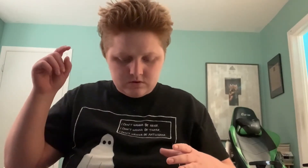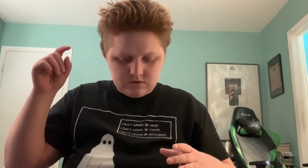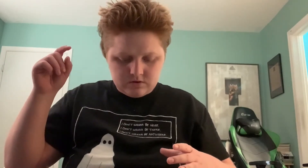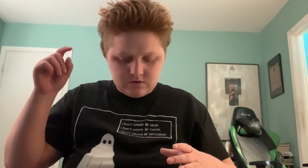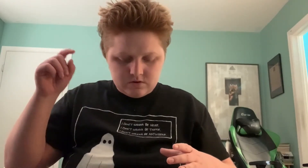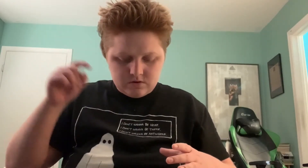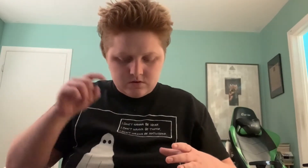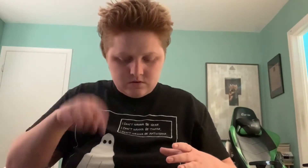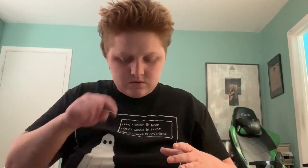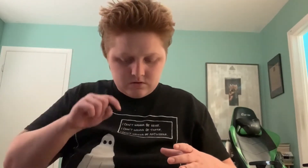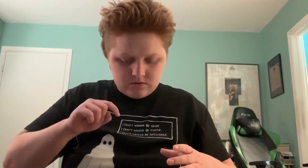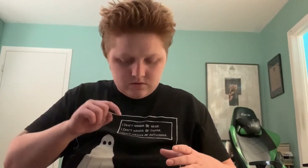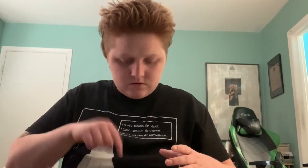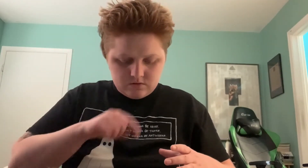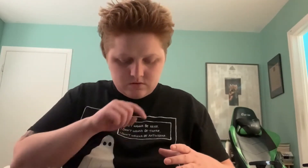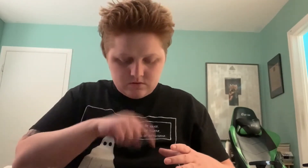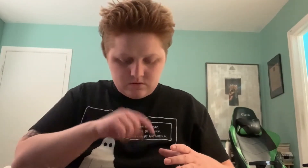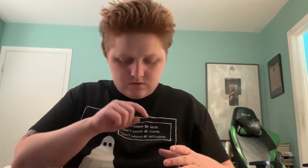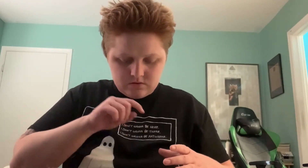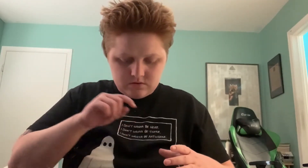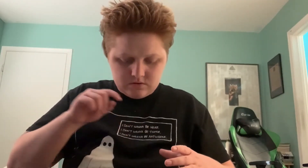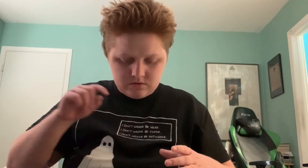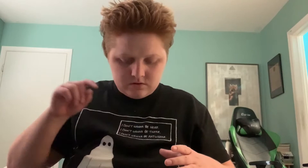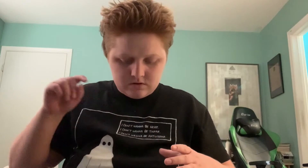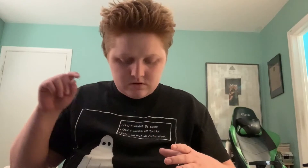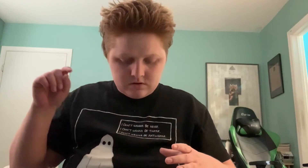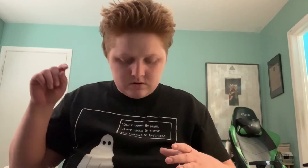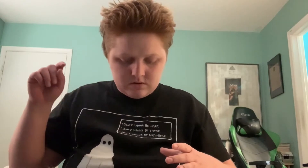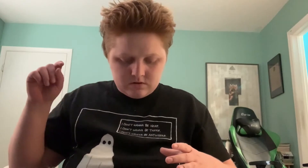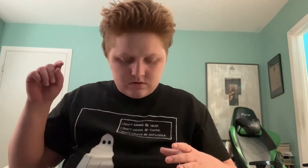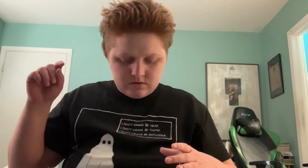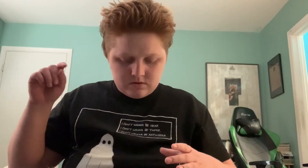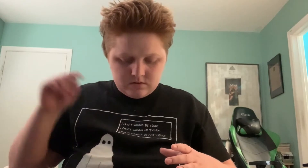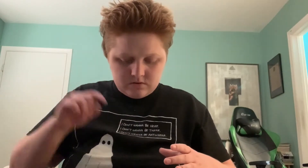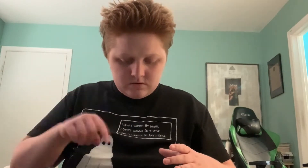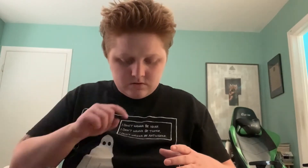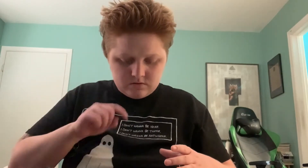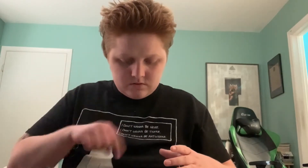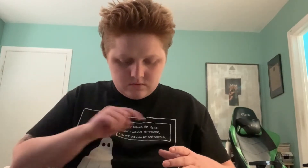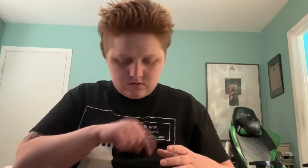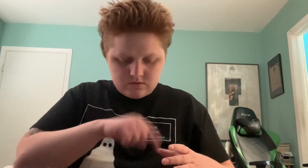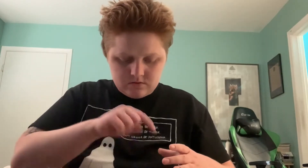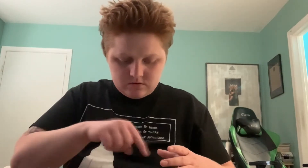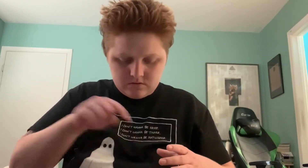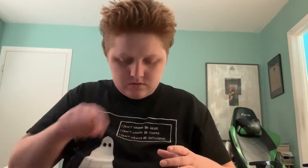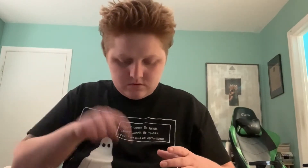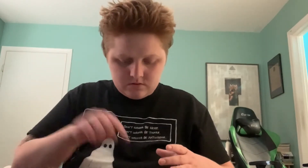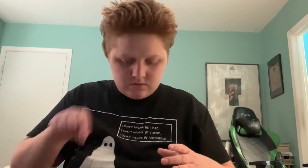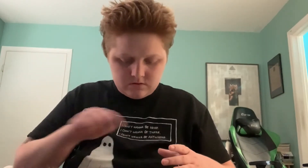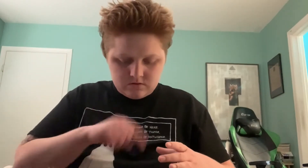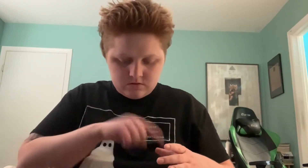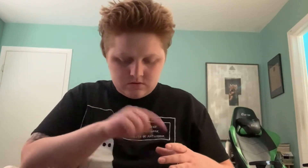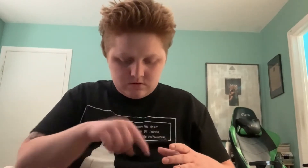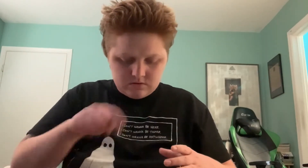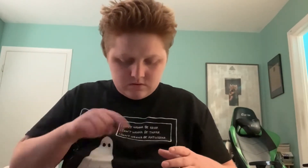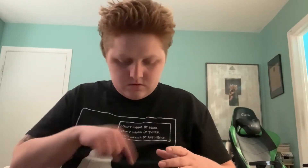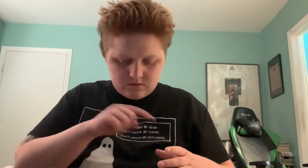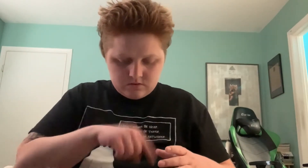i also try to make long-term investments in nourishing my body these are the things that i can't see the results of in a